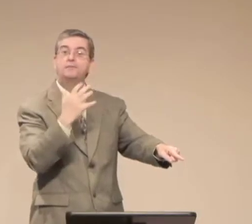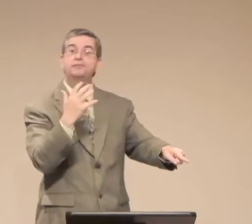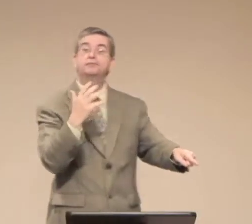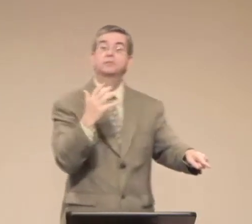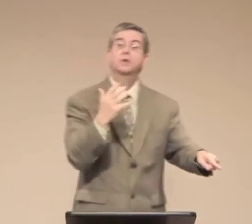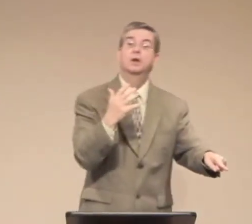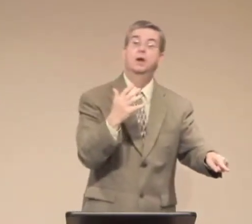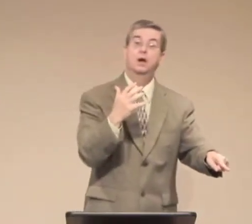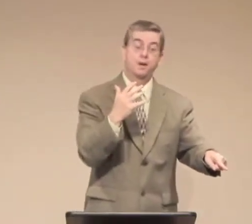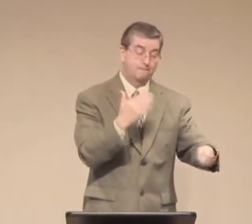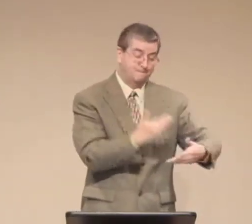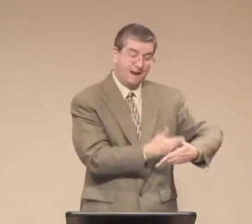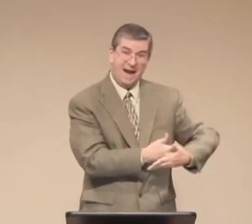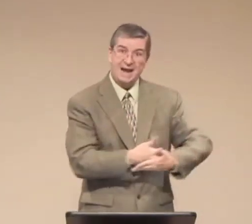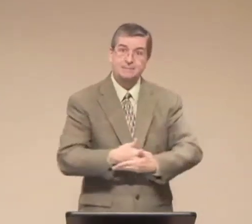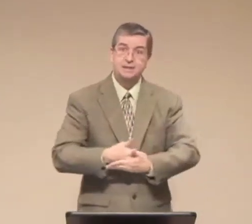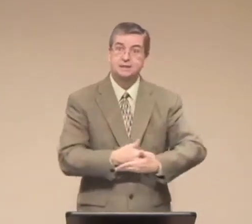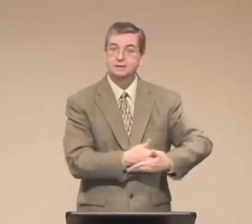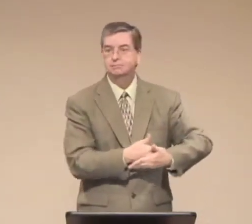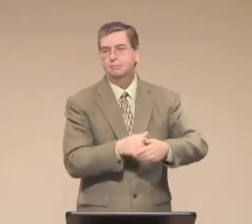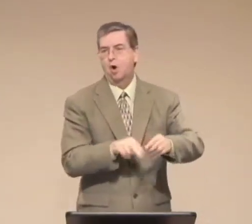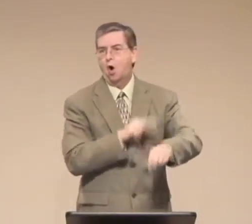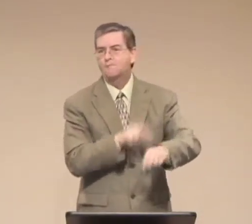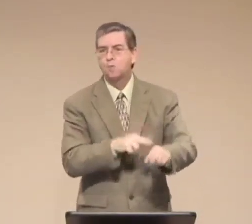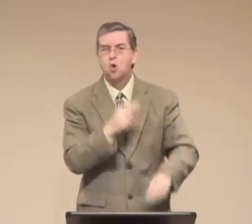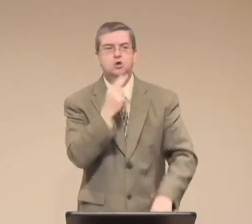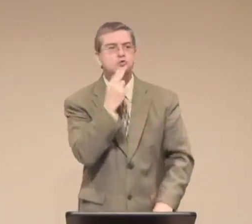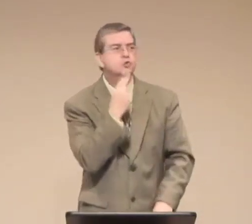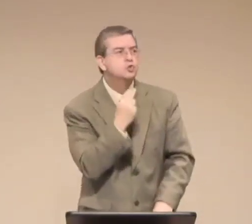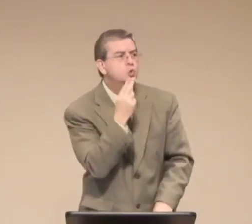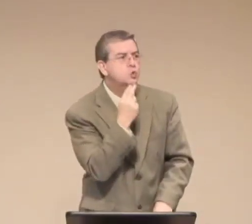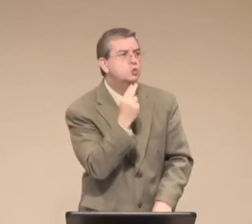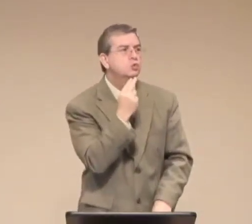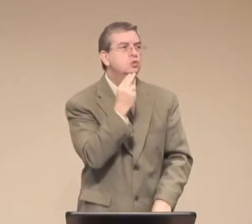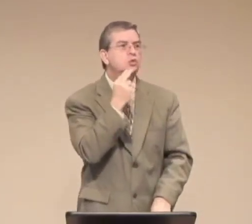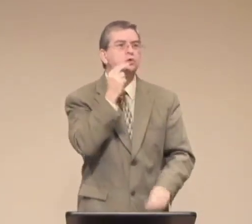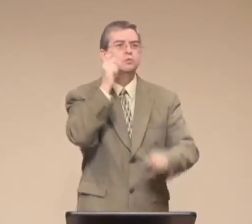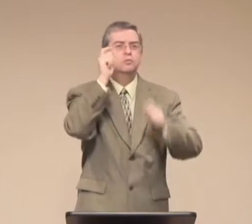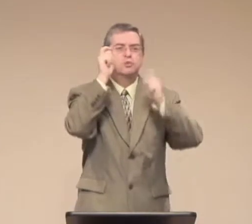And it came close enough, she saw it was an infant.